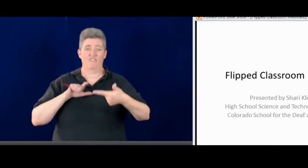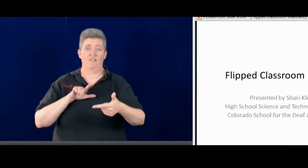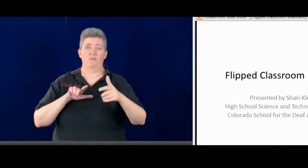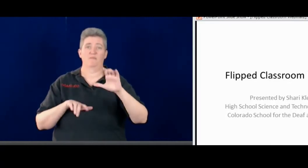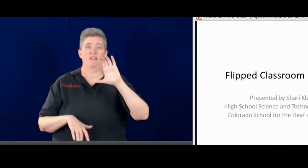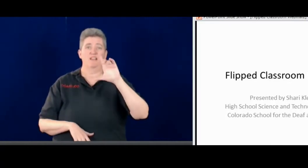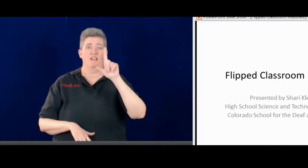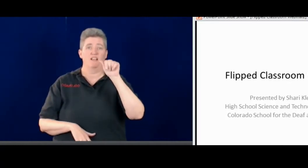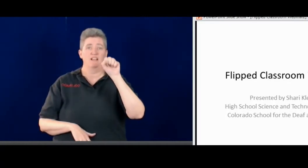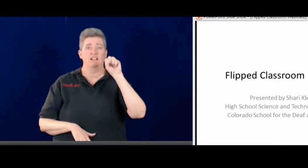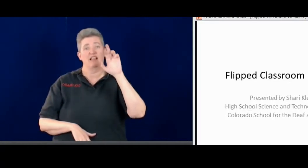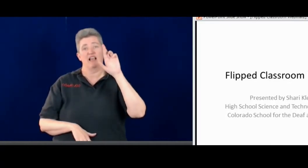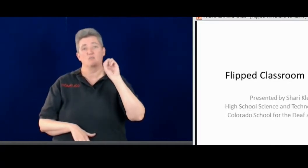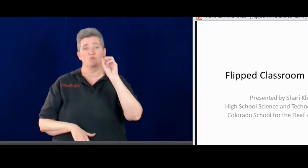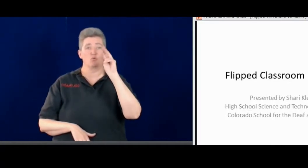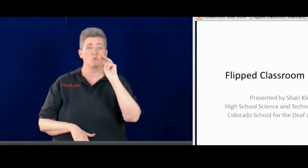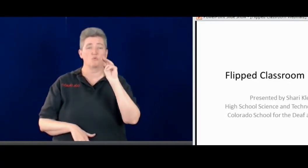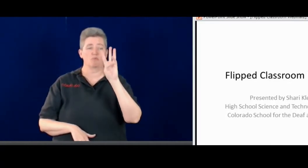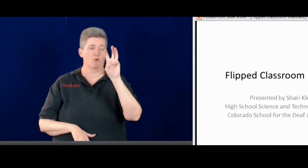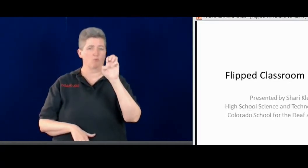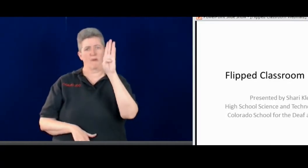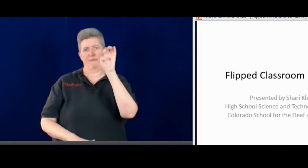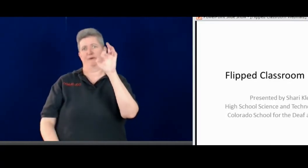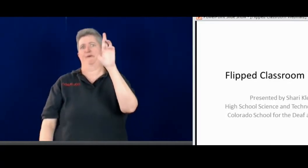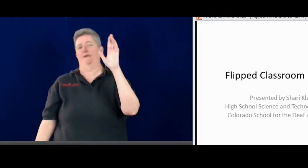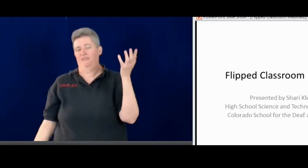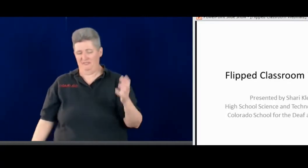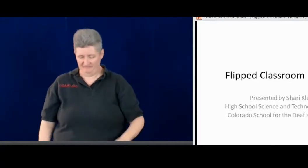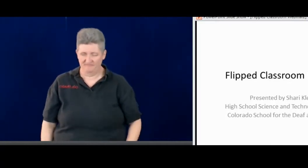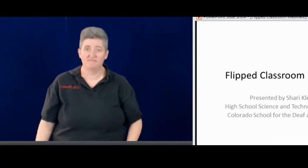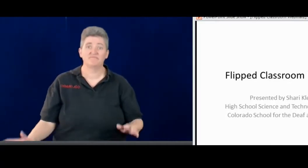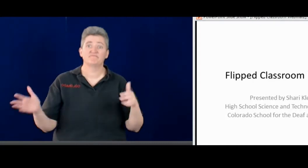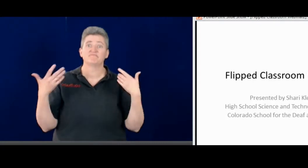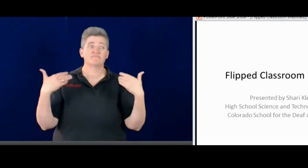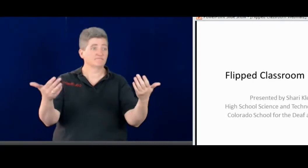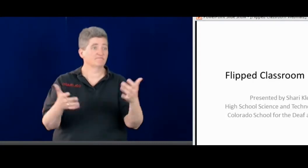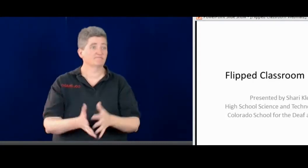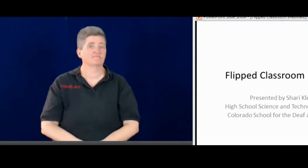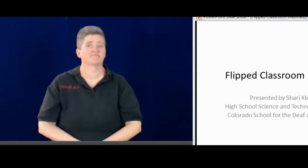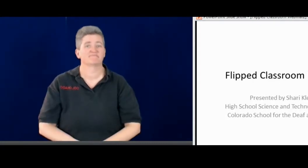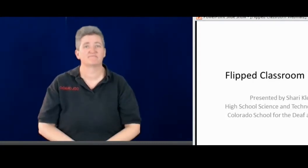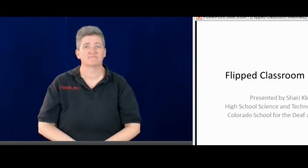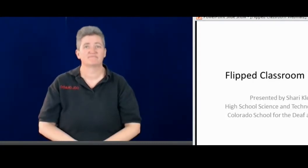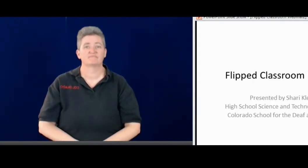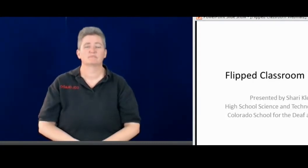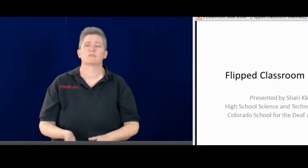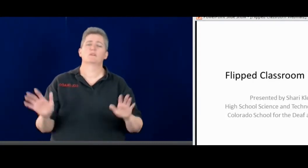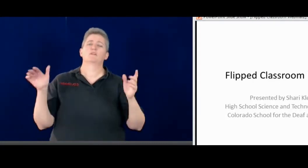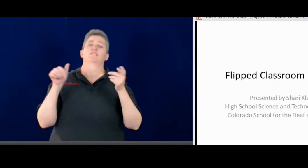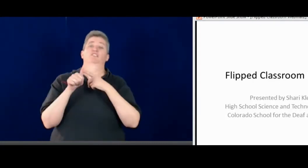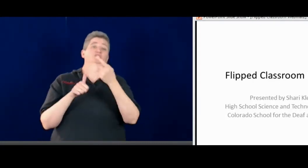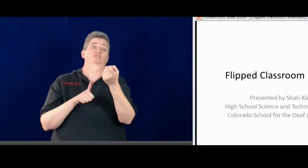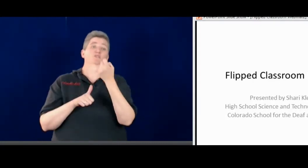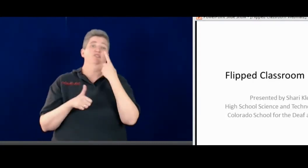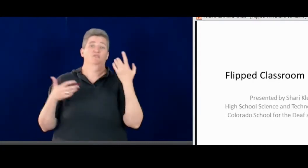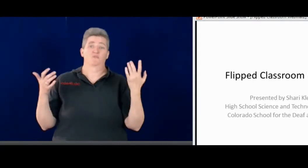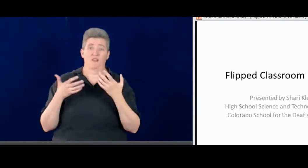And my presentation today is about the flipped classroom, the flipped classroom webinar. So, okay, let's go ahead and begin.